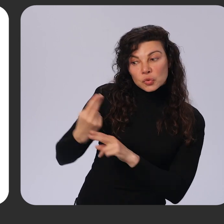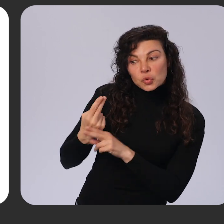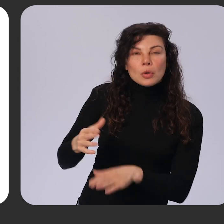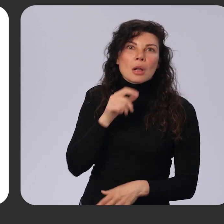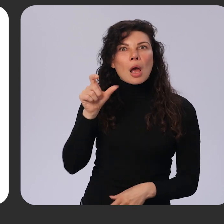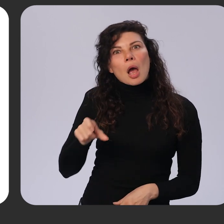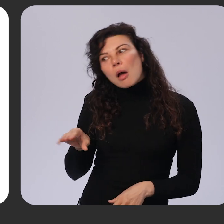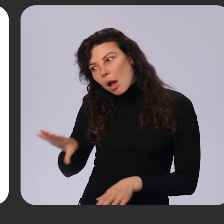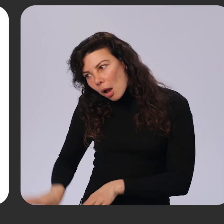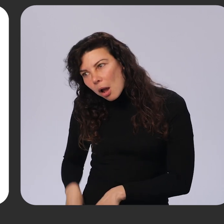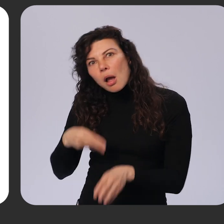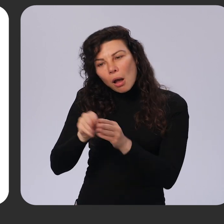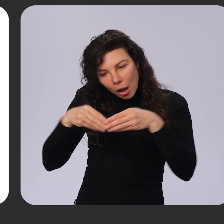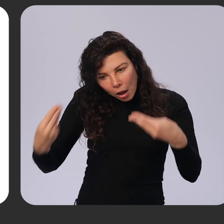their wallet every time they shop online.